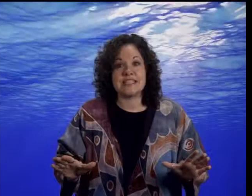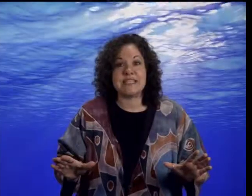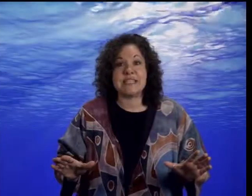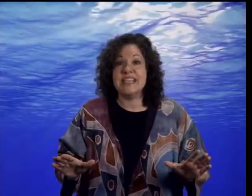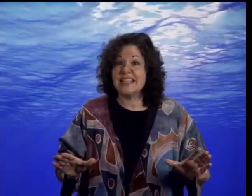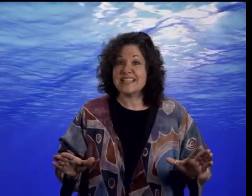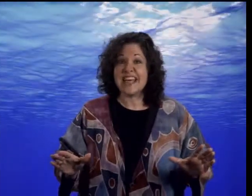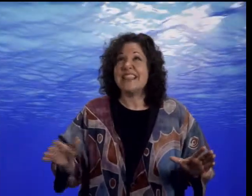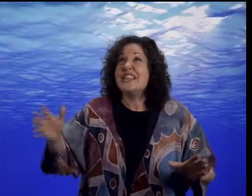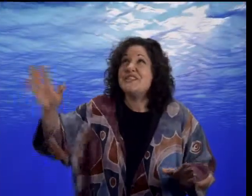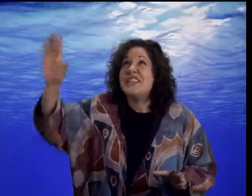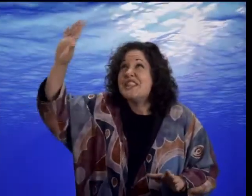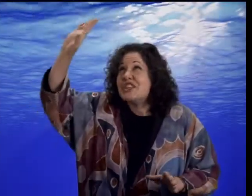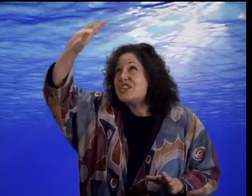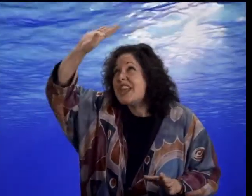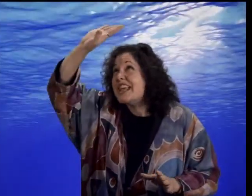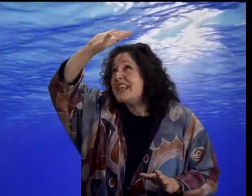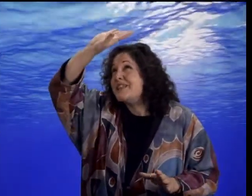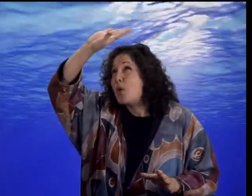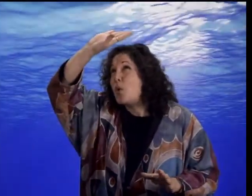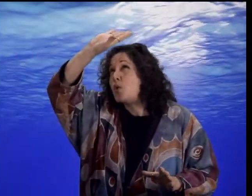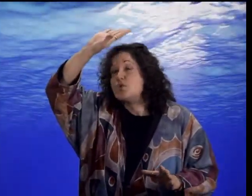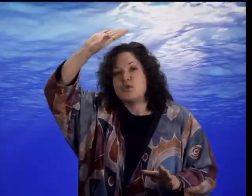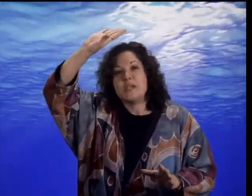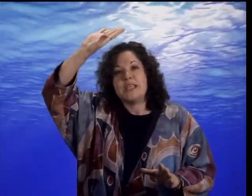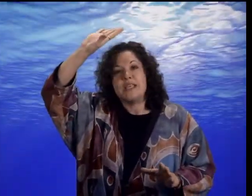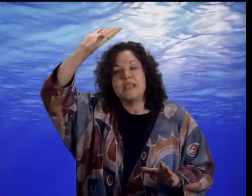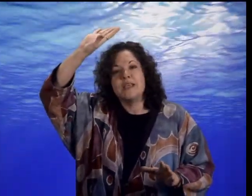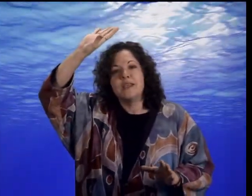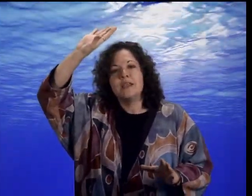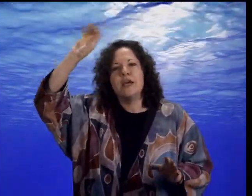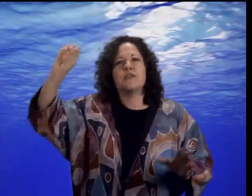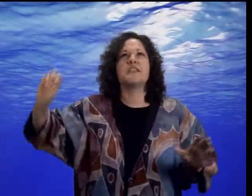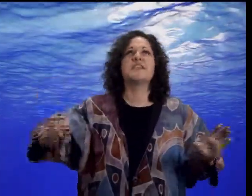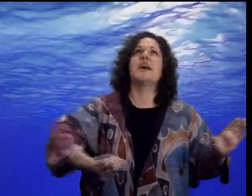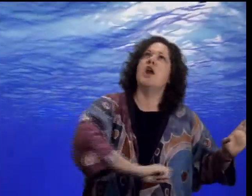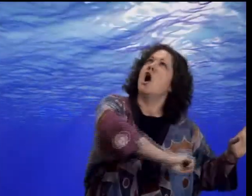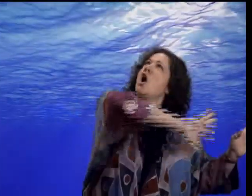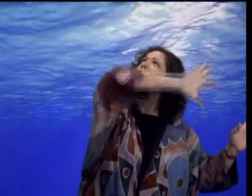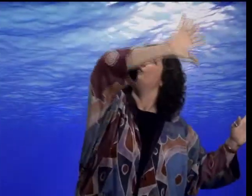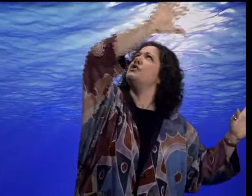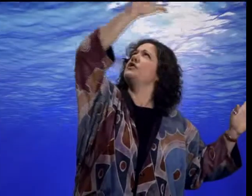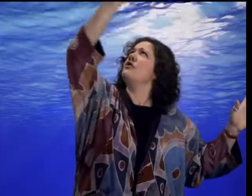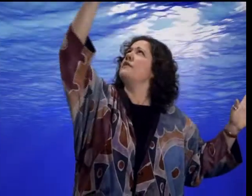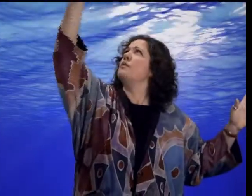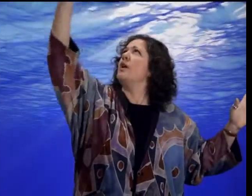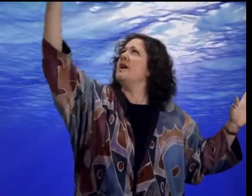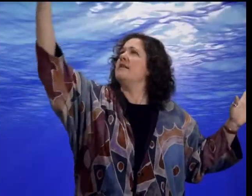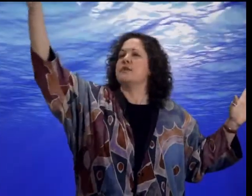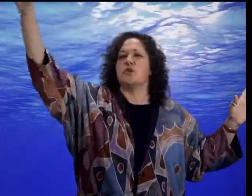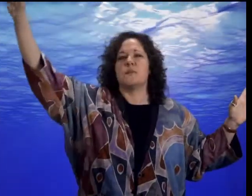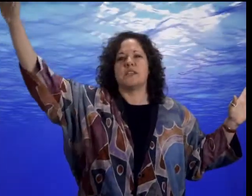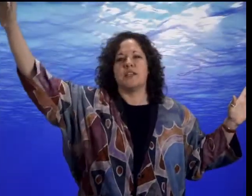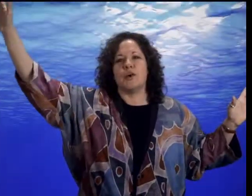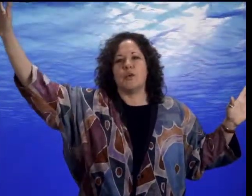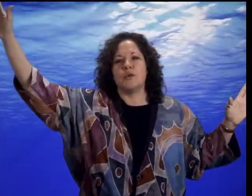sea is not lived in the shade of an old tree, for the sun arches over the waves in crimson and gold.